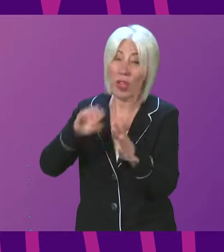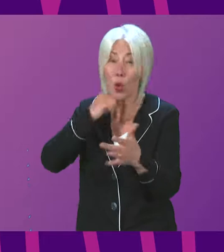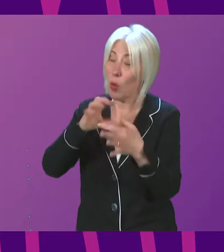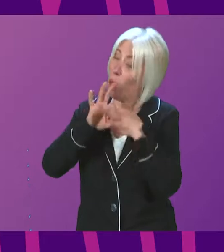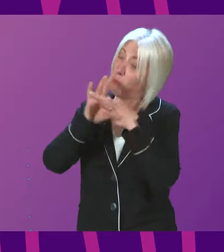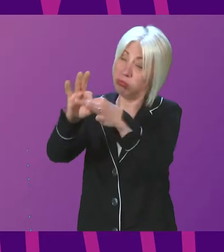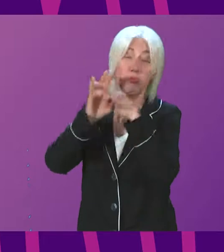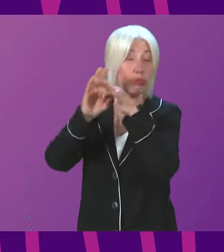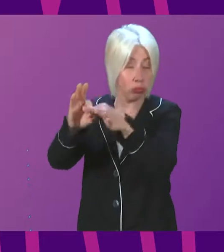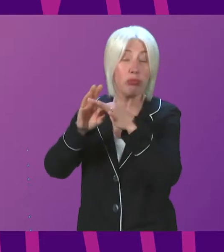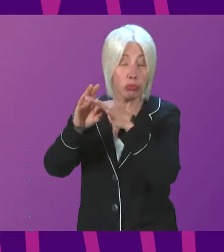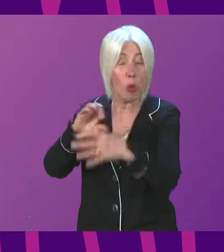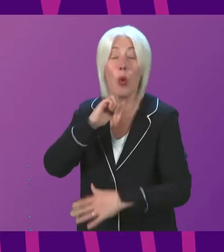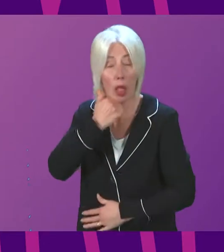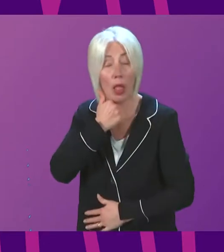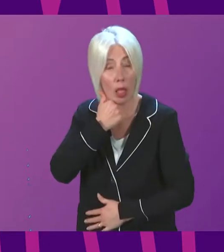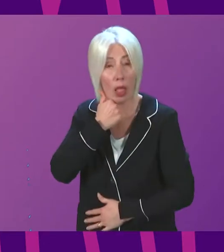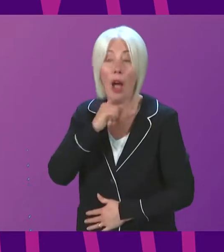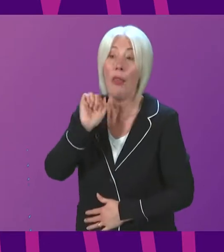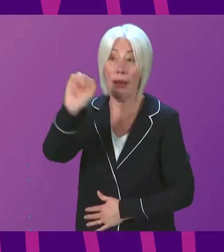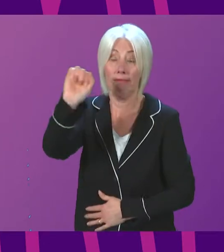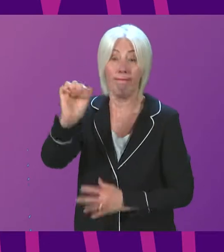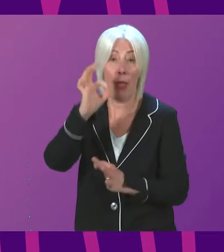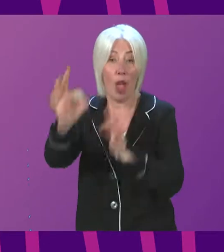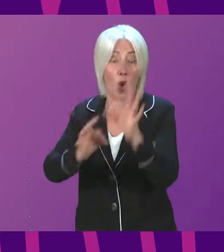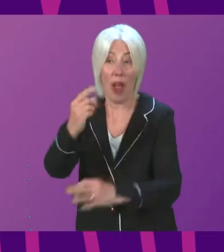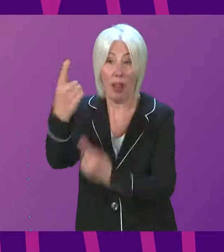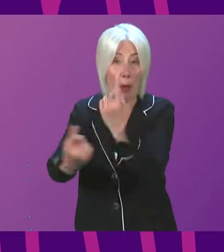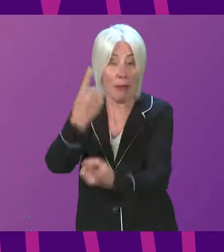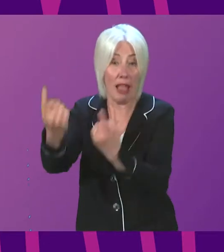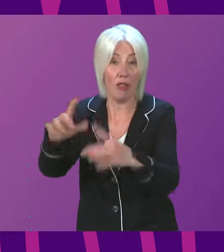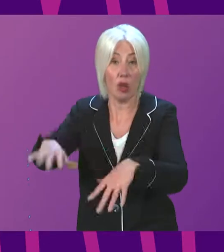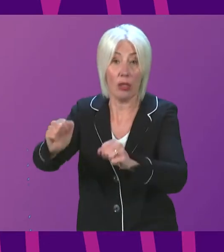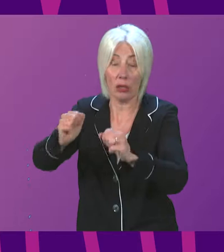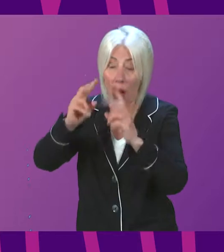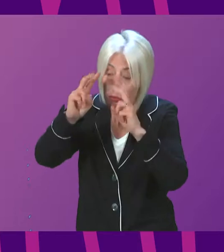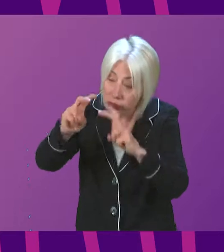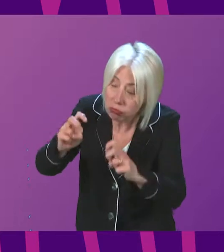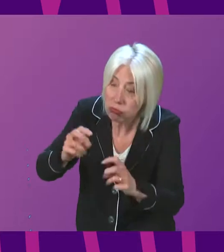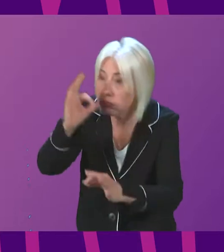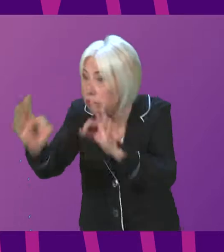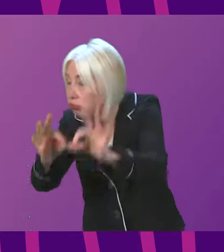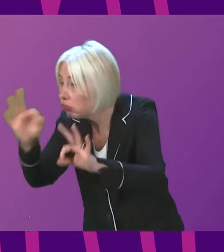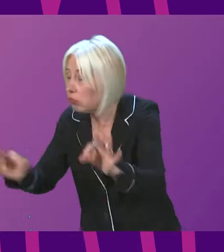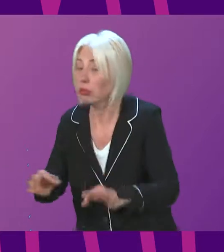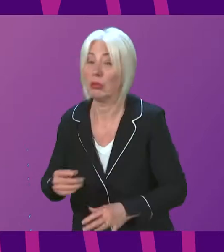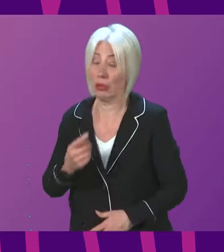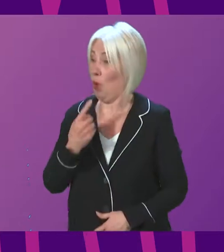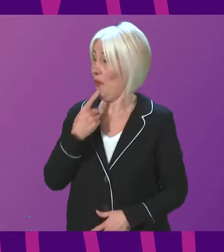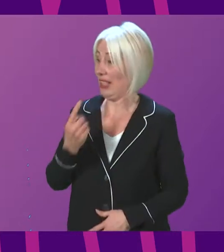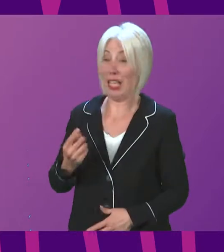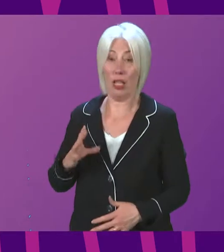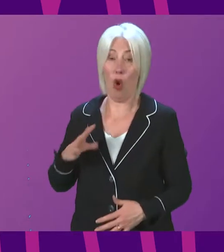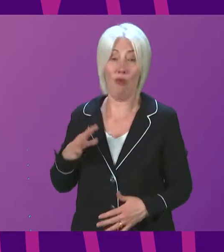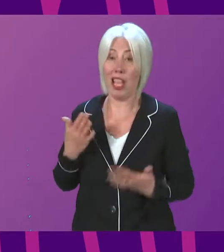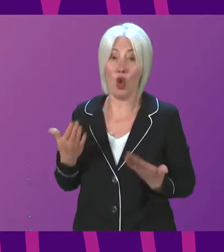to Jackie Bailey. And it will be up to the inquiry to conduct its proceedings. crucially, as again a number of colleagues have put on the record today,